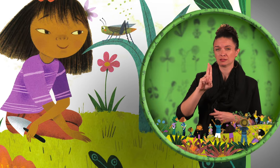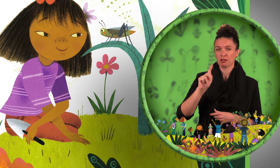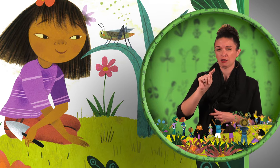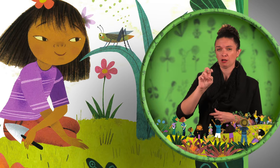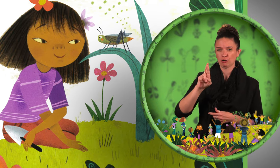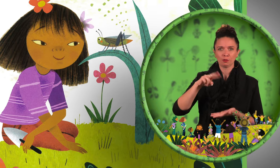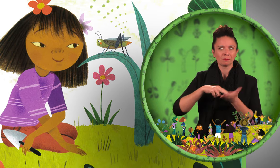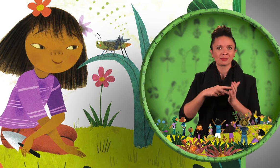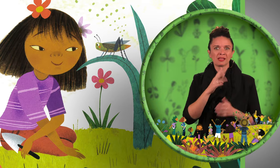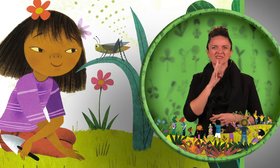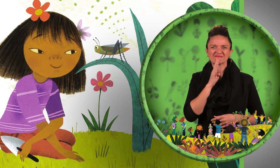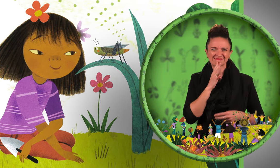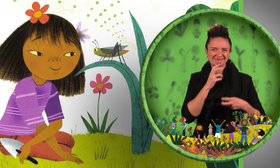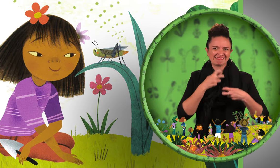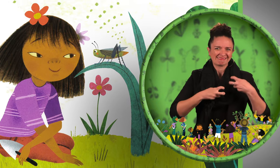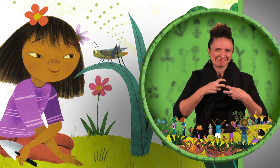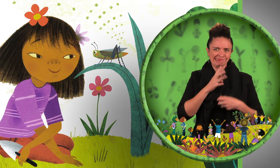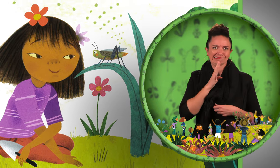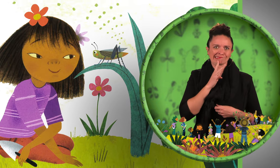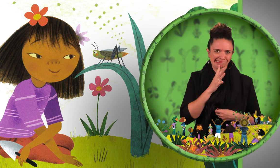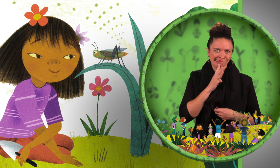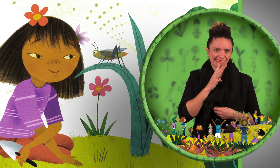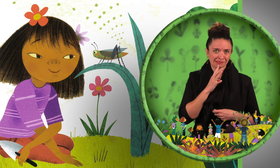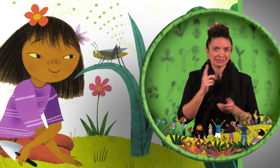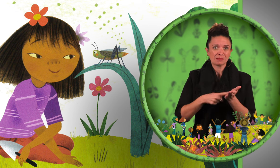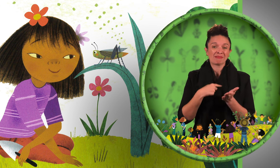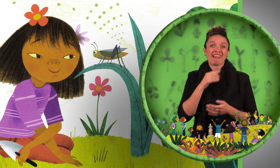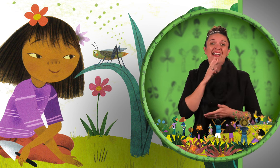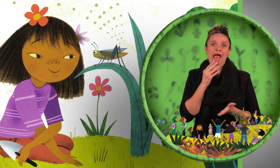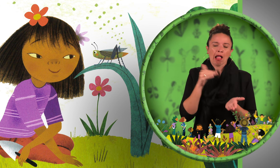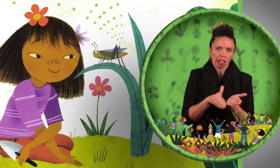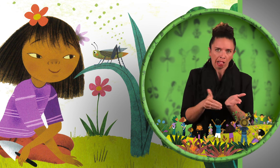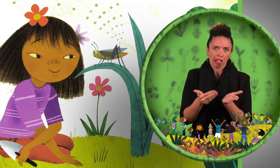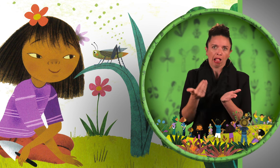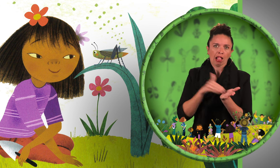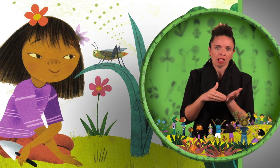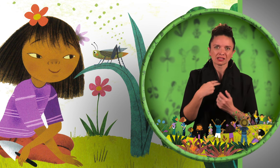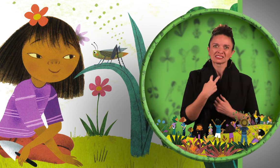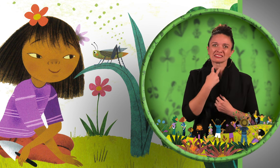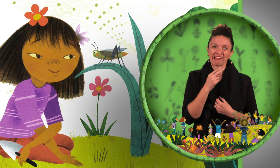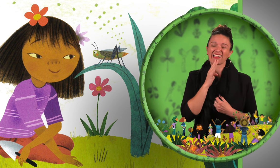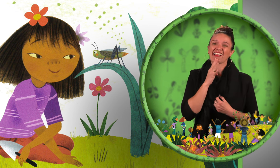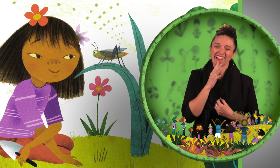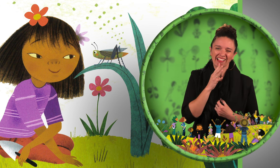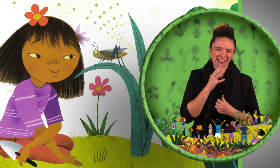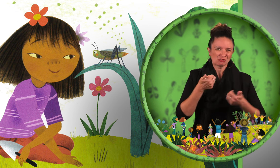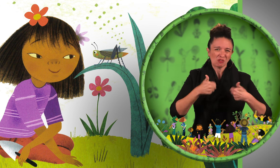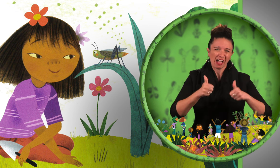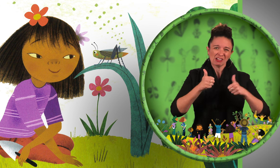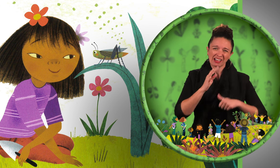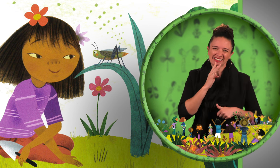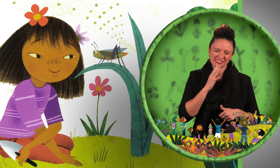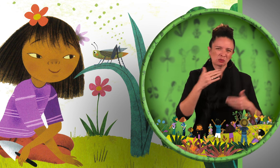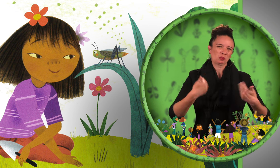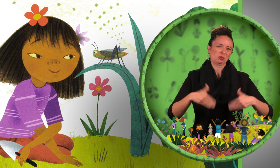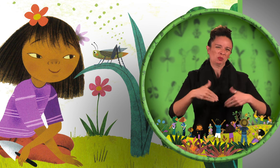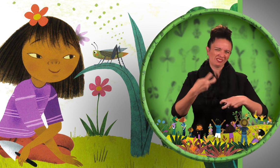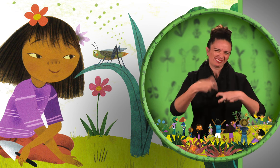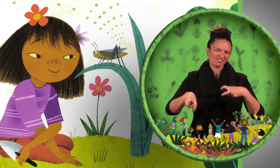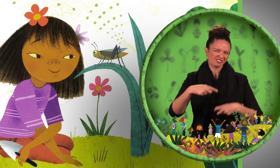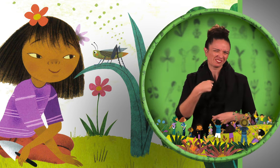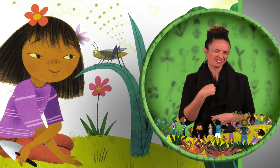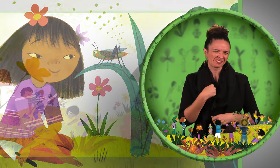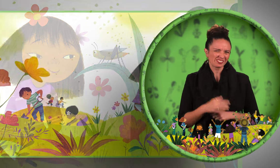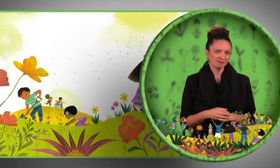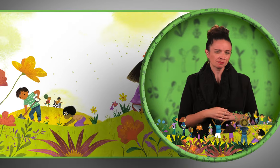My name is on, and I speak with a stutter, so I sometimes repeat a word or get